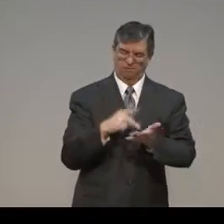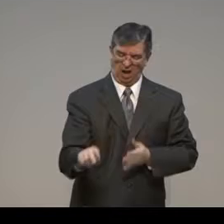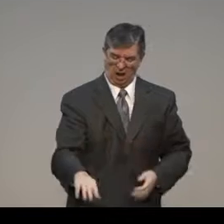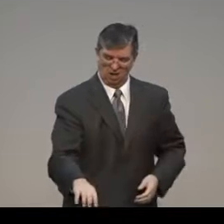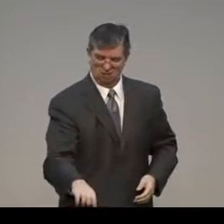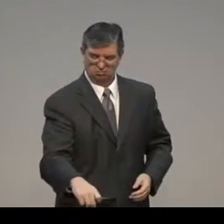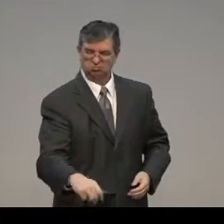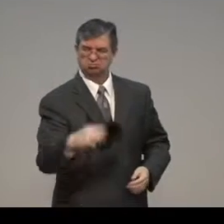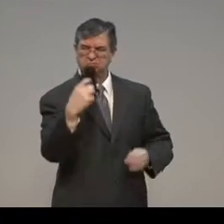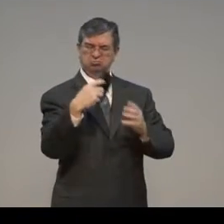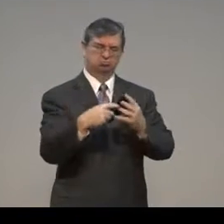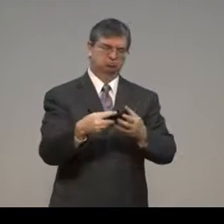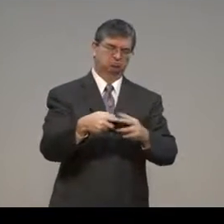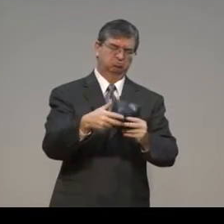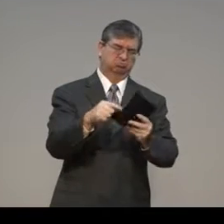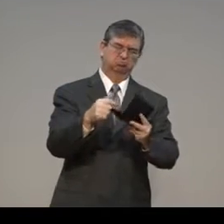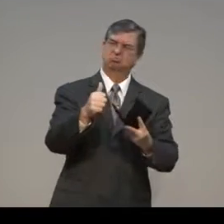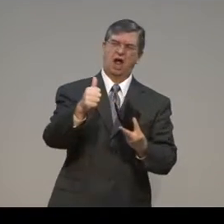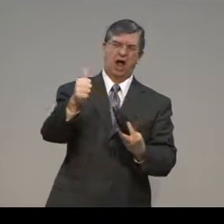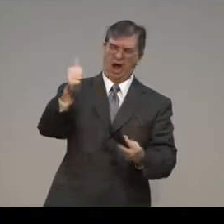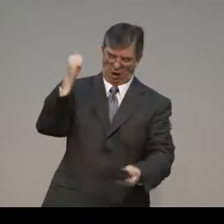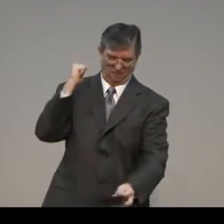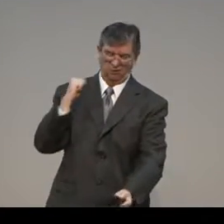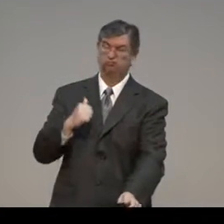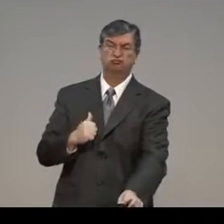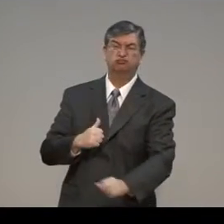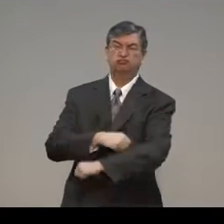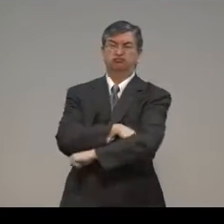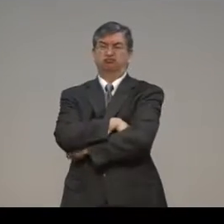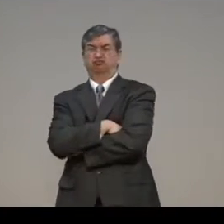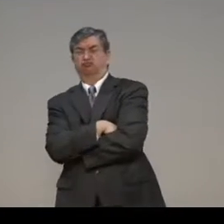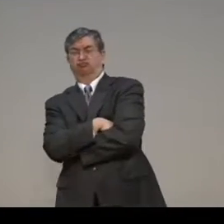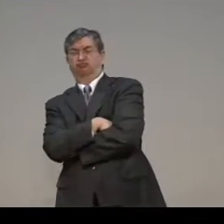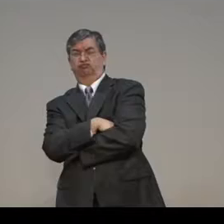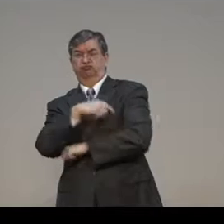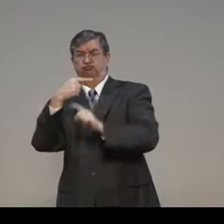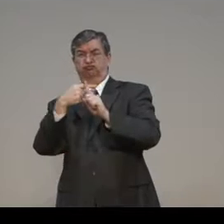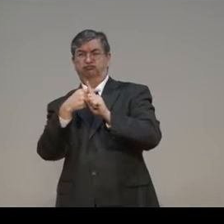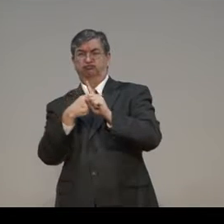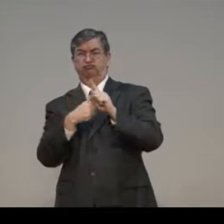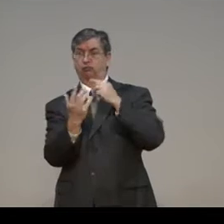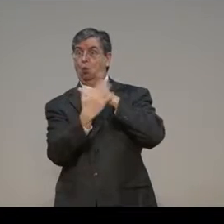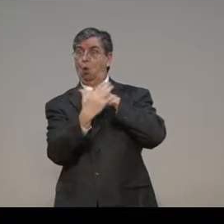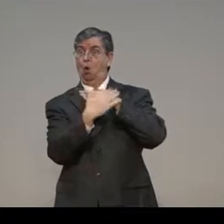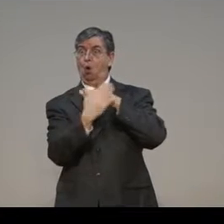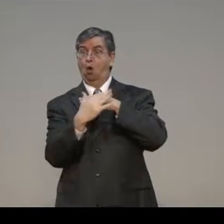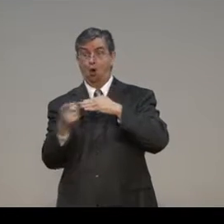Now, back to the law. It would be easy for a police officer to give a ticket.